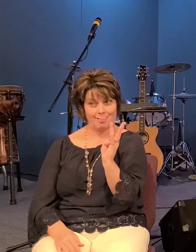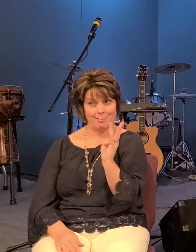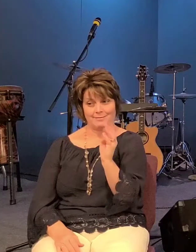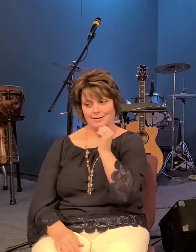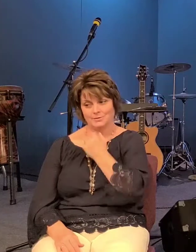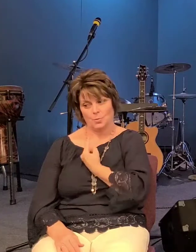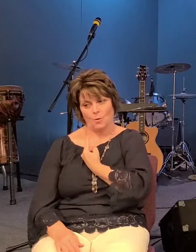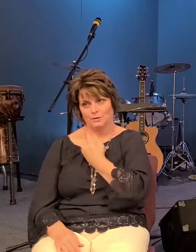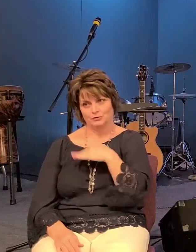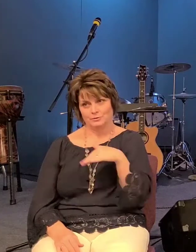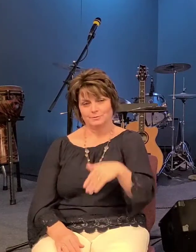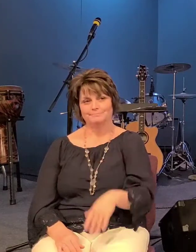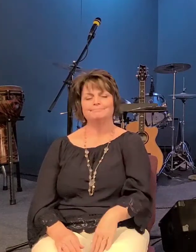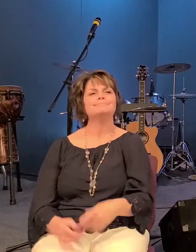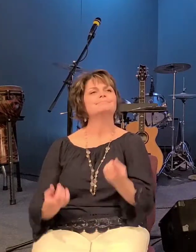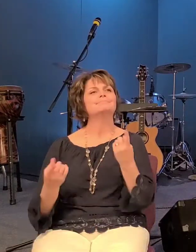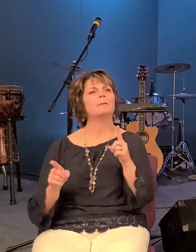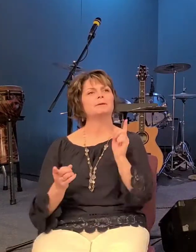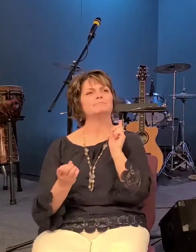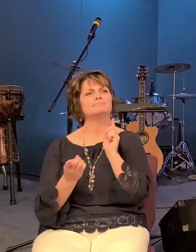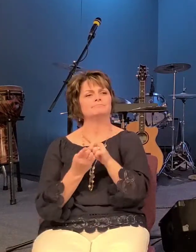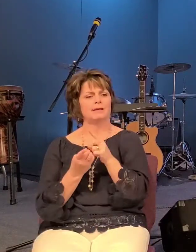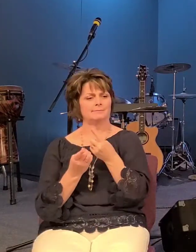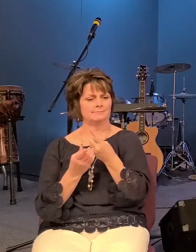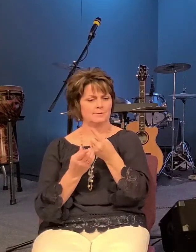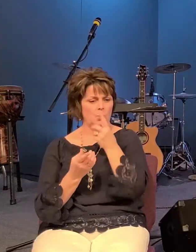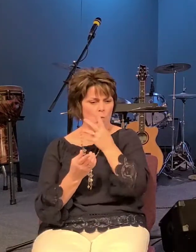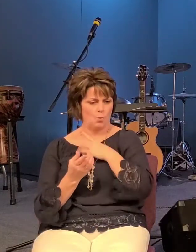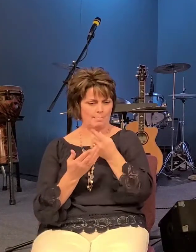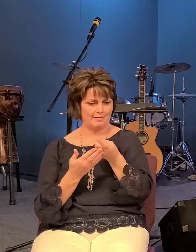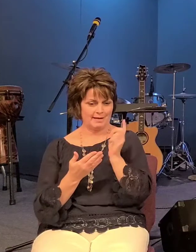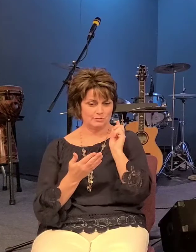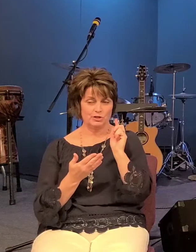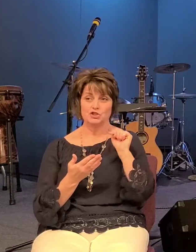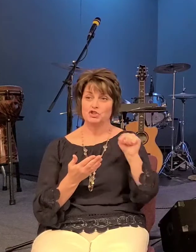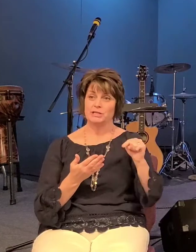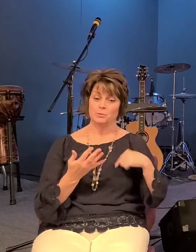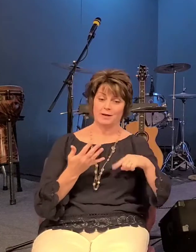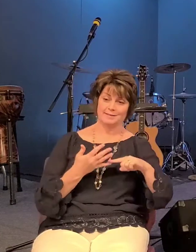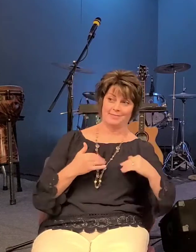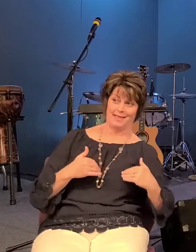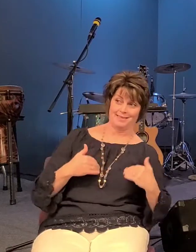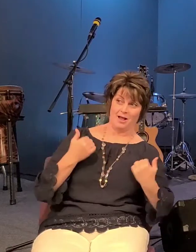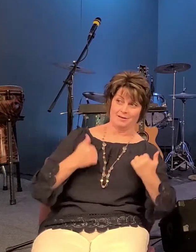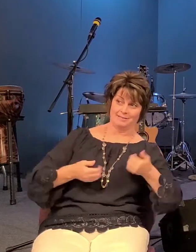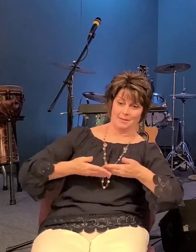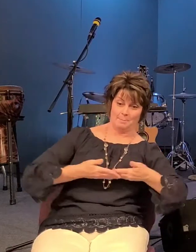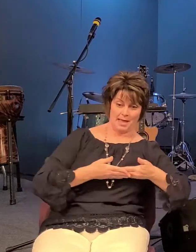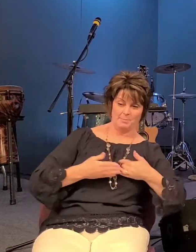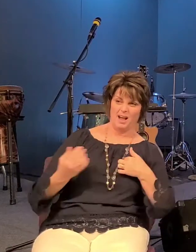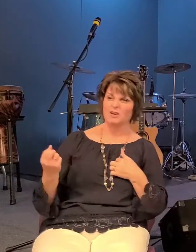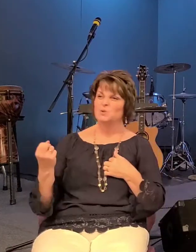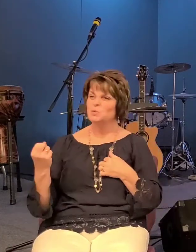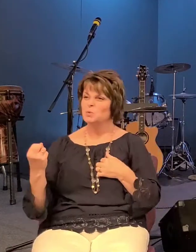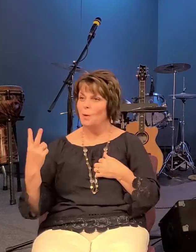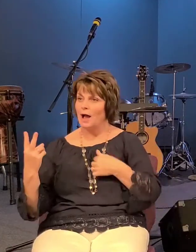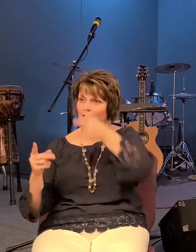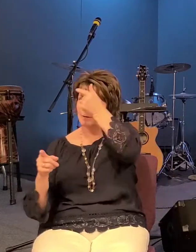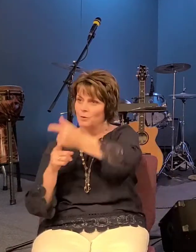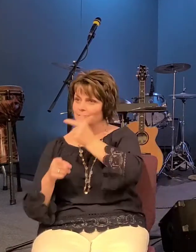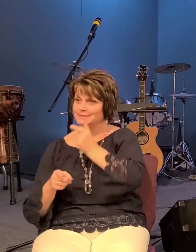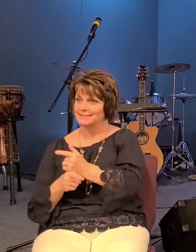i met a lady a few weeks ago that was the youngest of 12 siblings in her